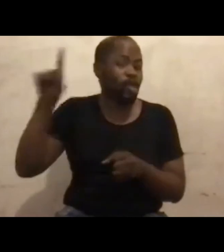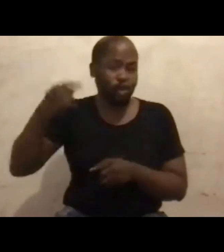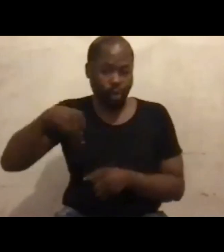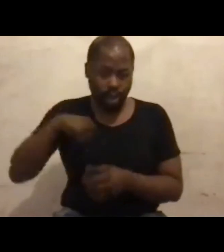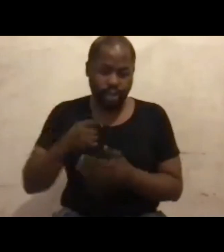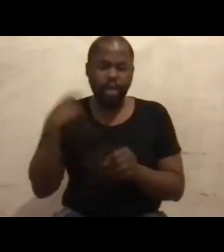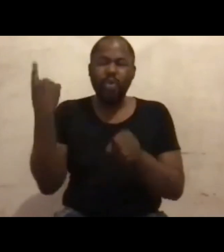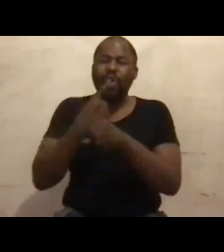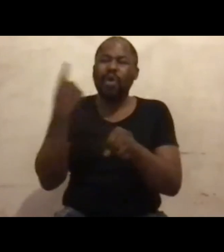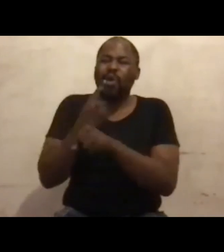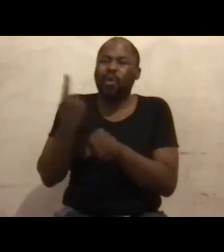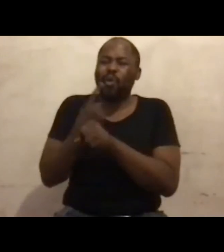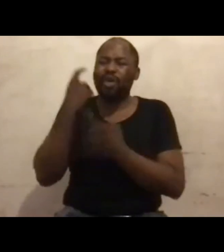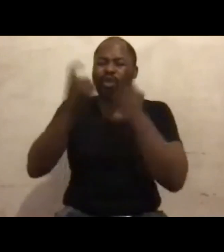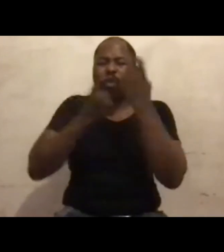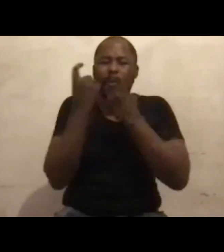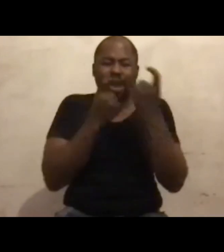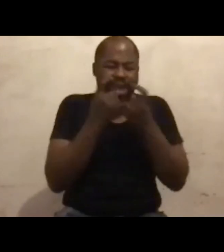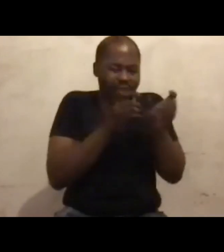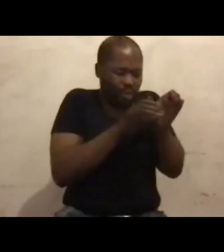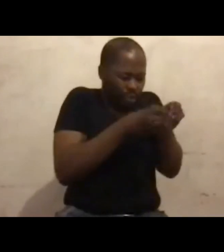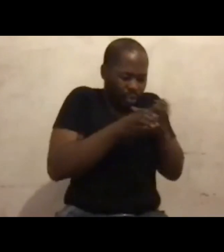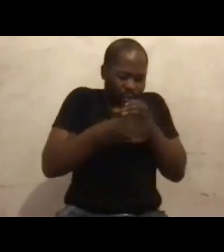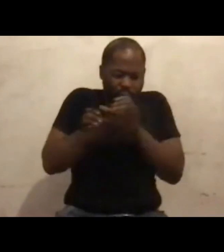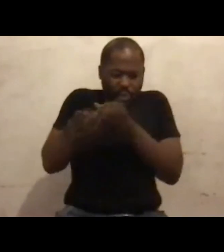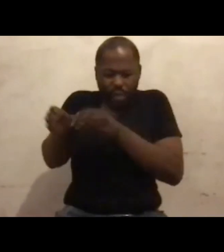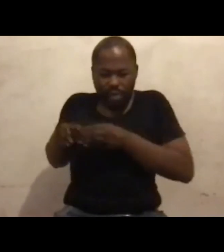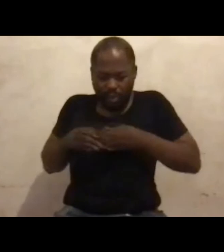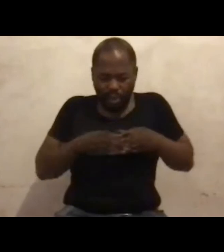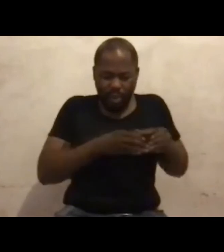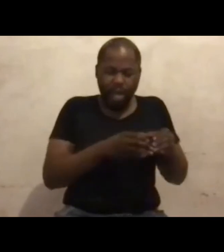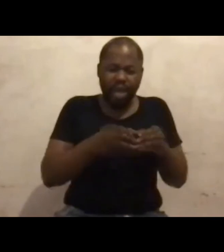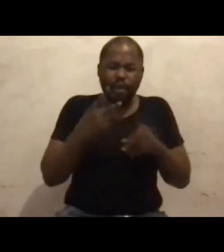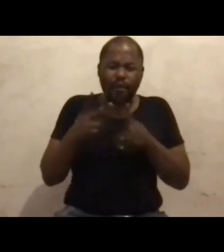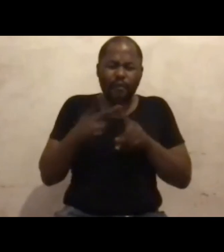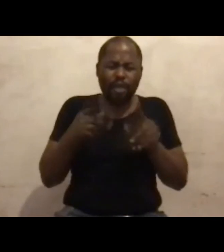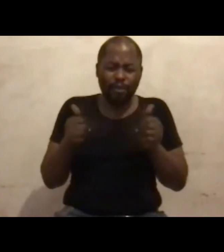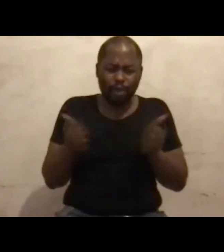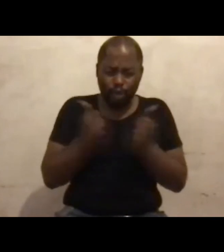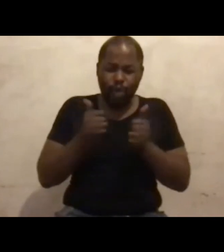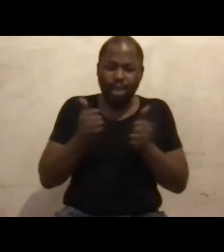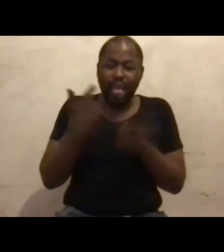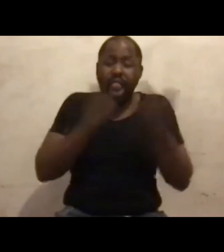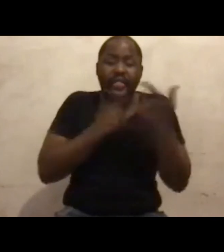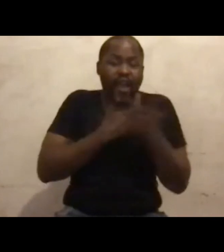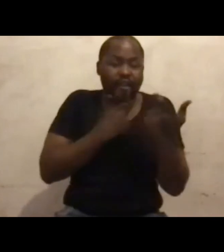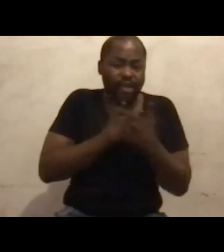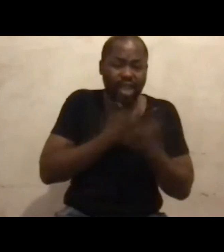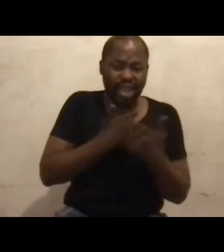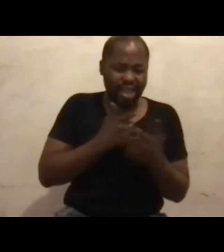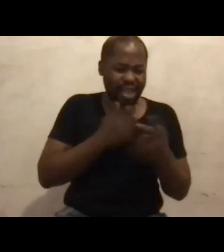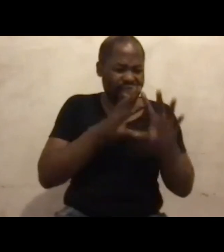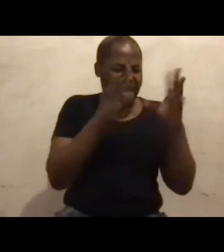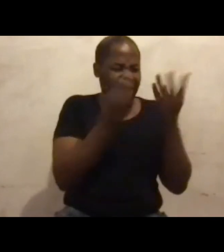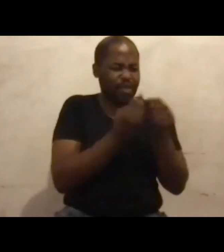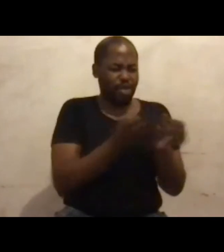in our isolated silos. We are also very good at laughing like everything is mojo